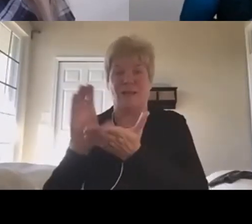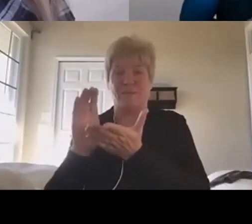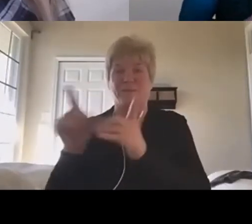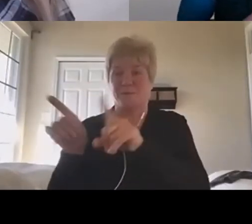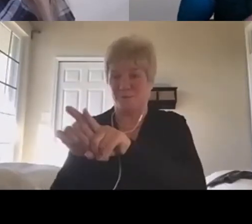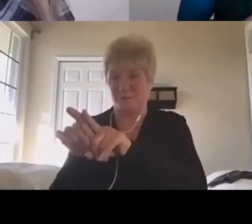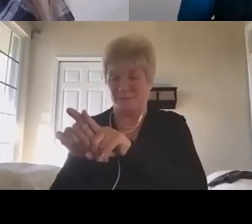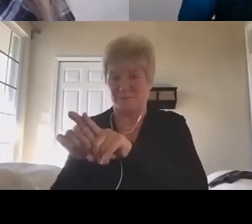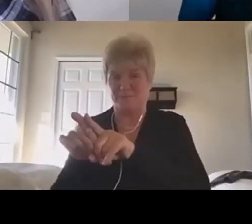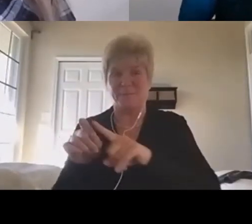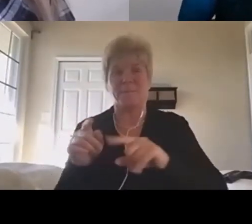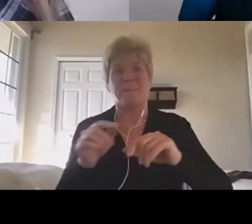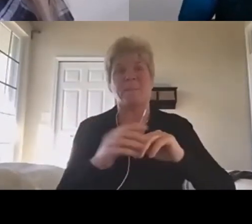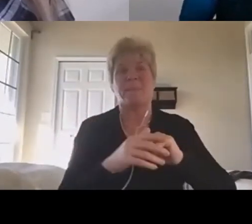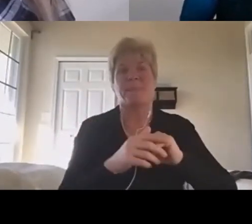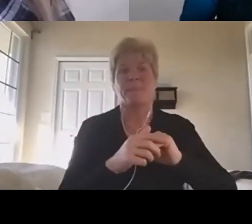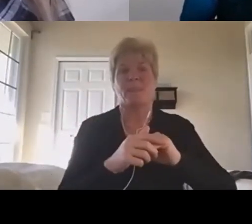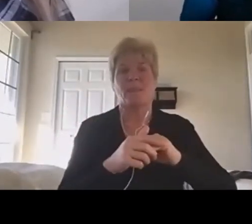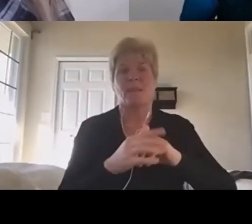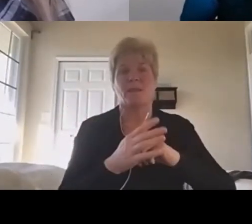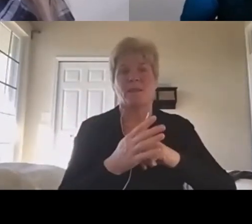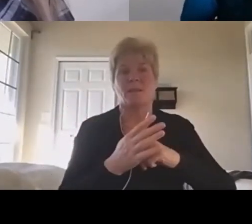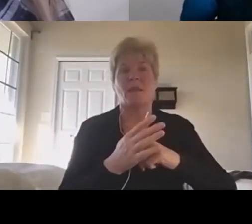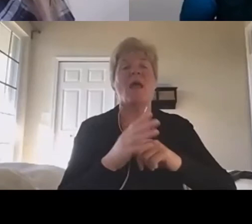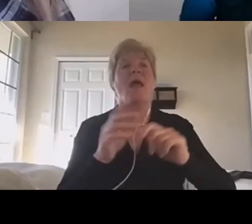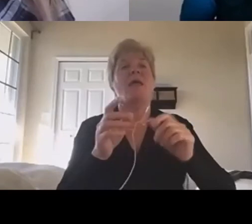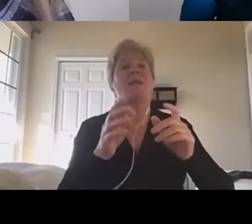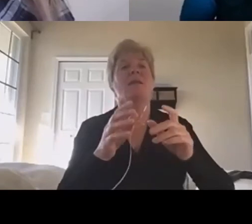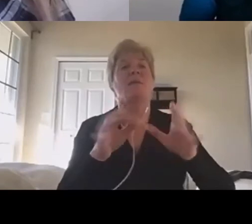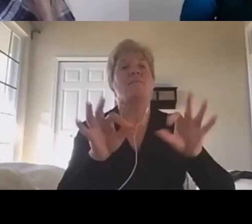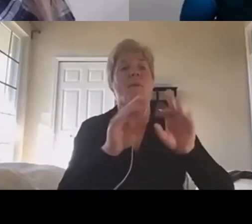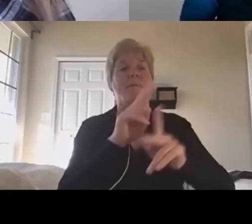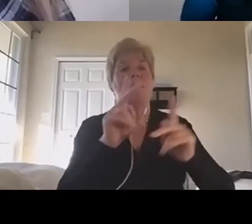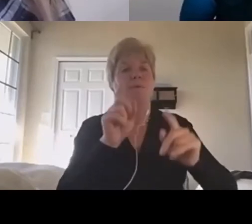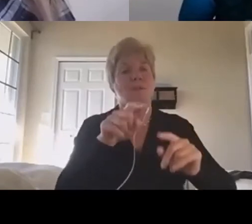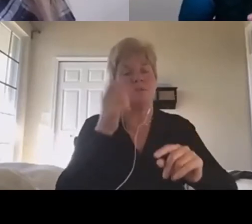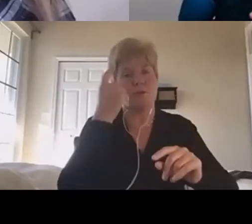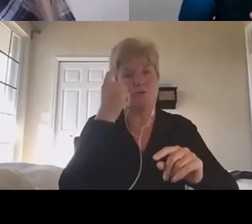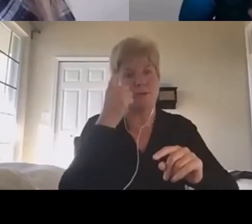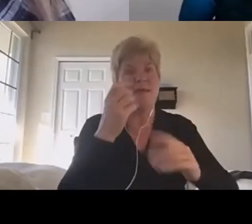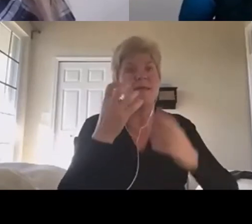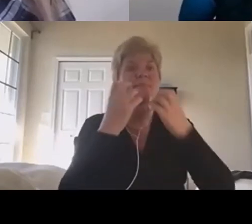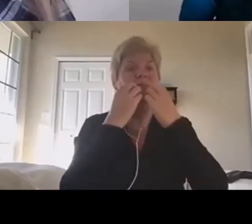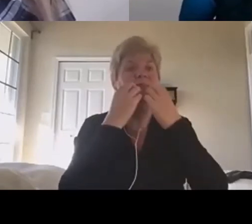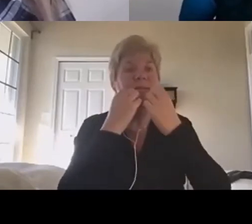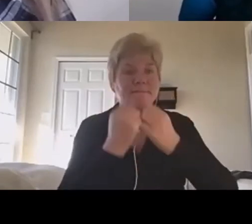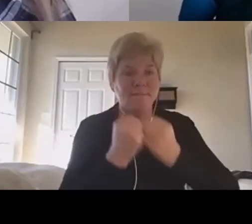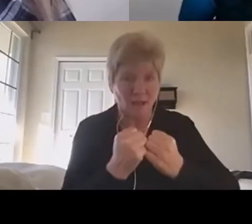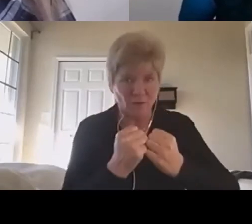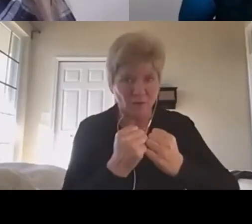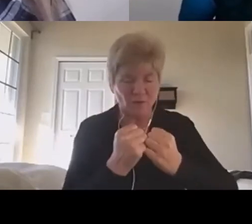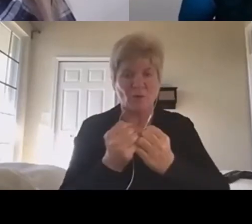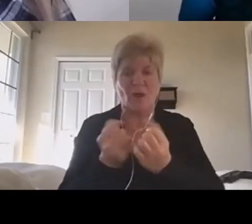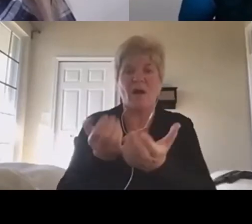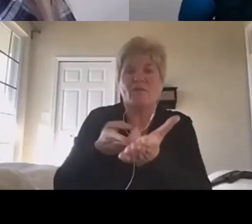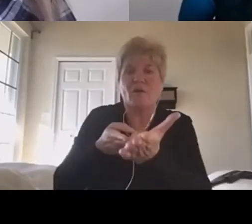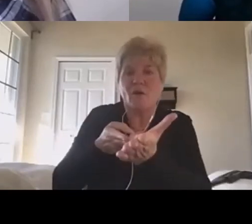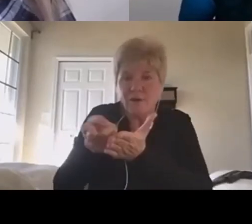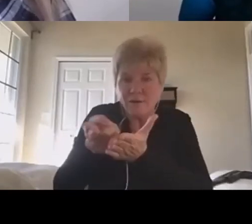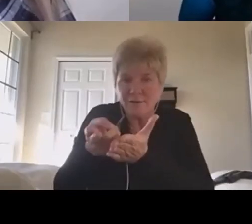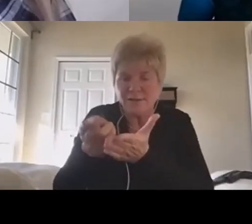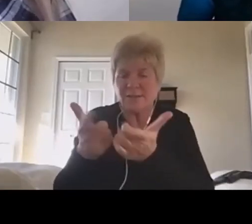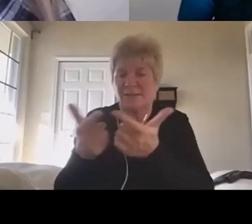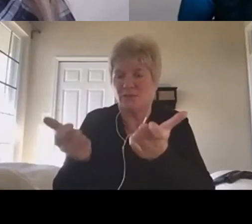being able to have people understand that there's a value in authenticity that you bring to the plate, that no other people can bring to the plate,